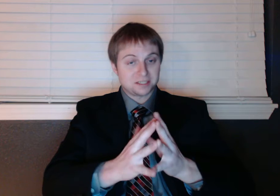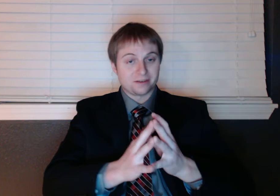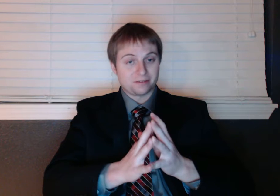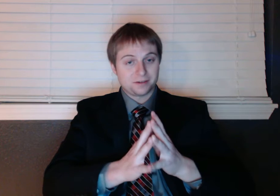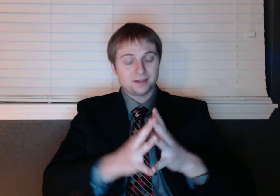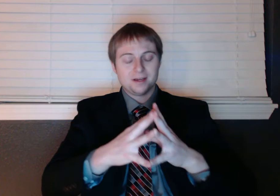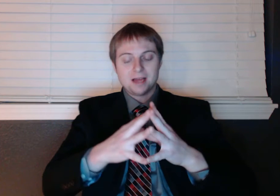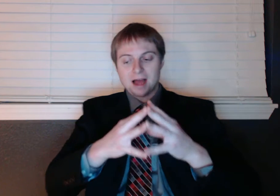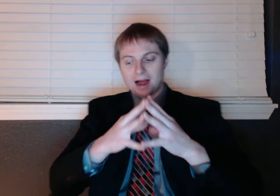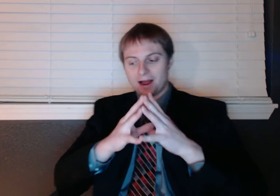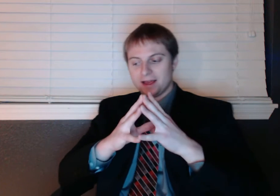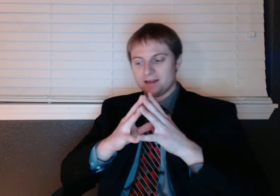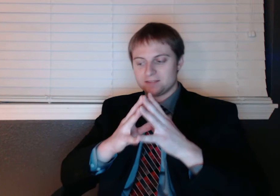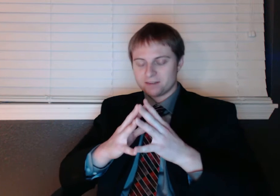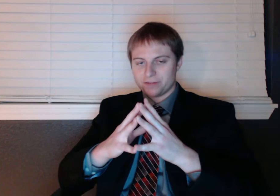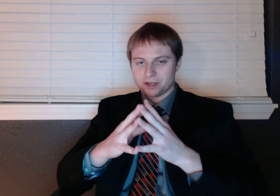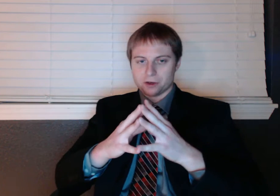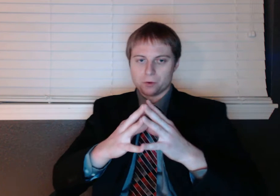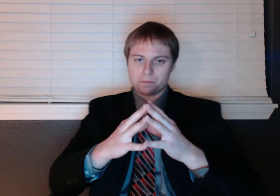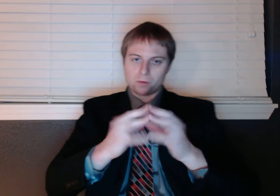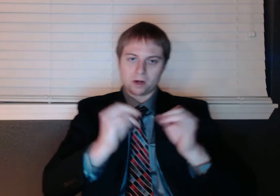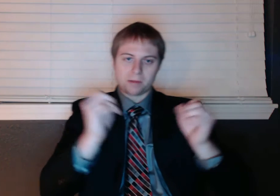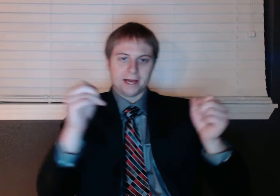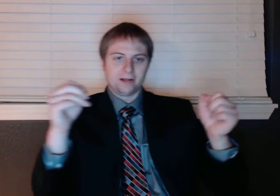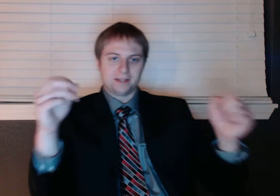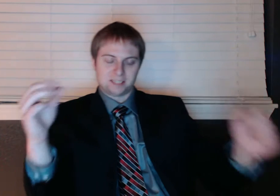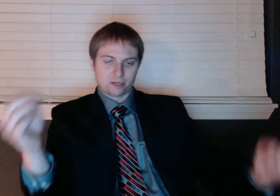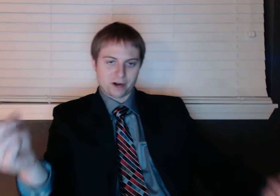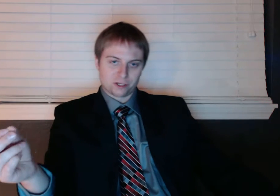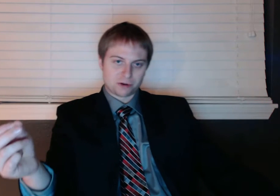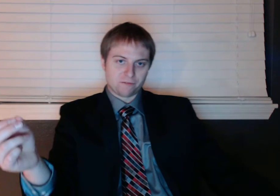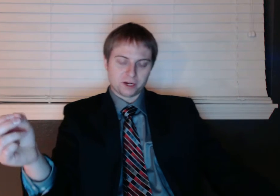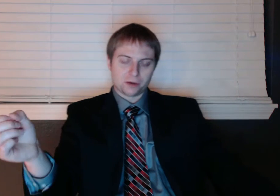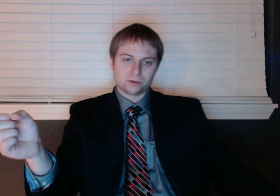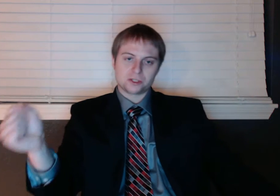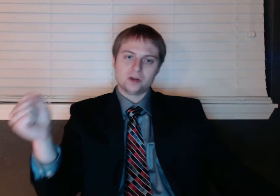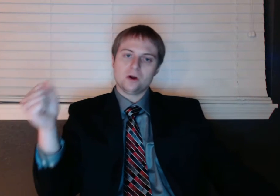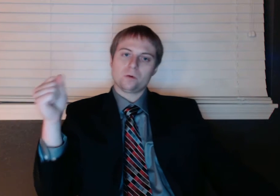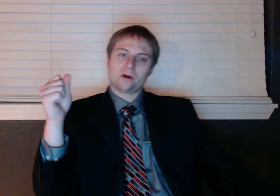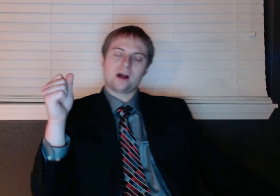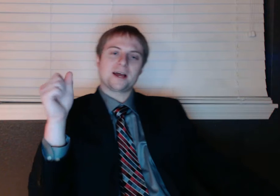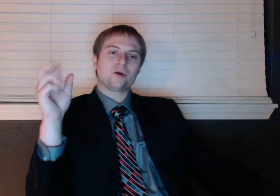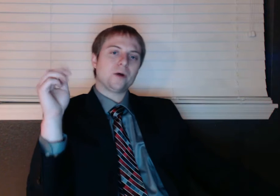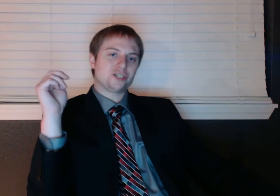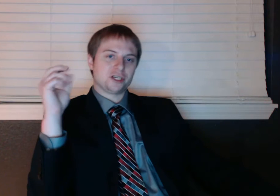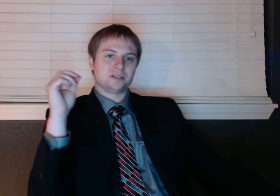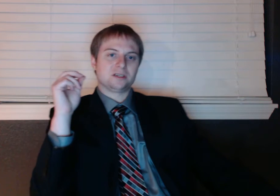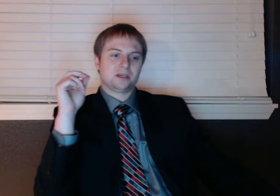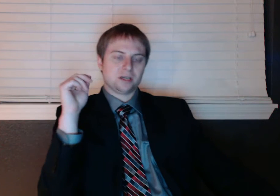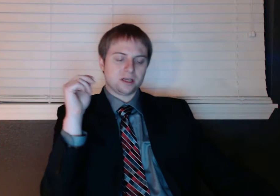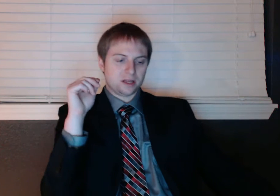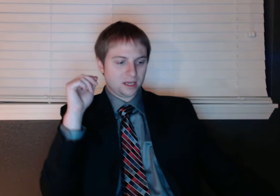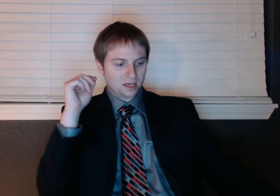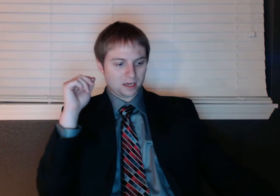Progressive. I did a video, one of my Let's Set the Record Straight videos, where I questioned the